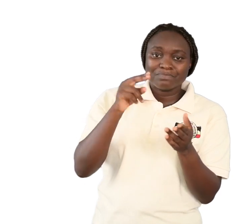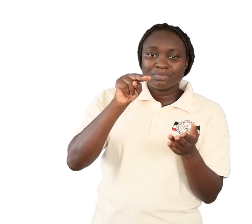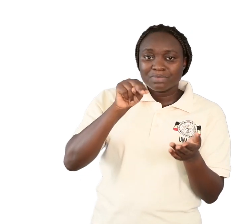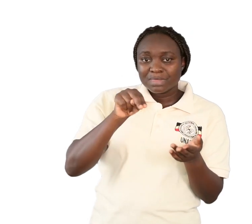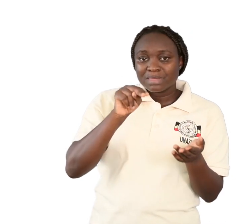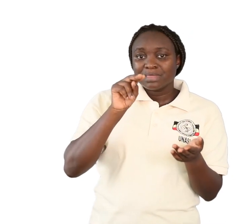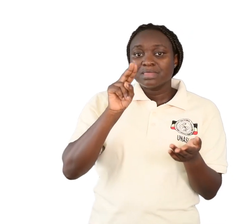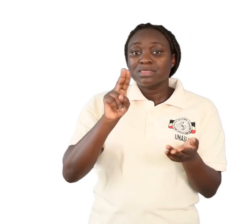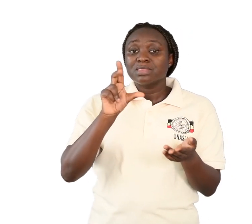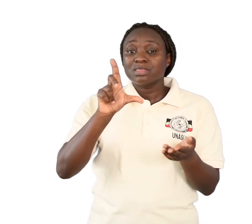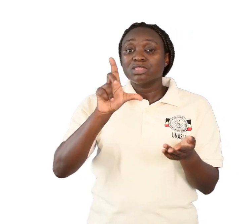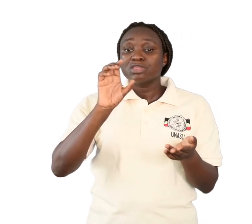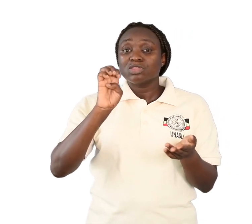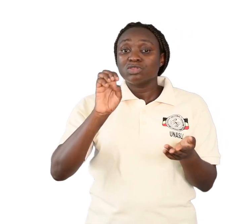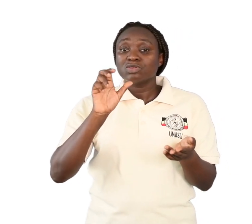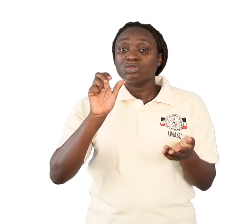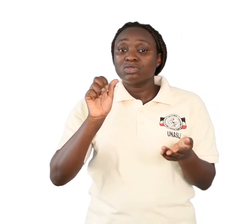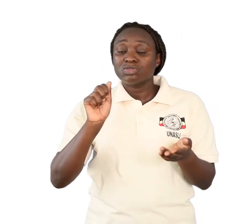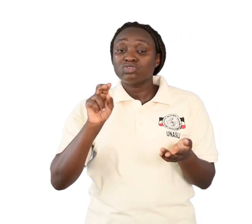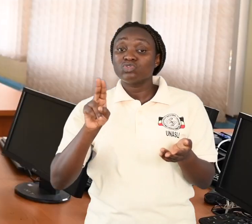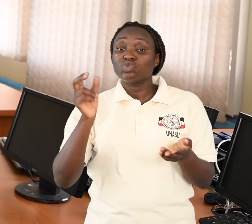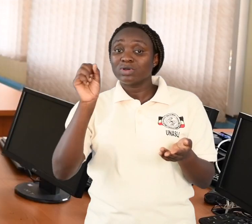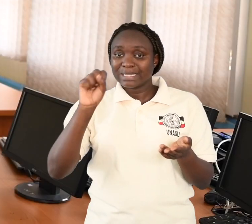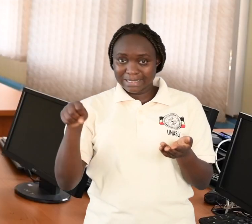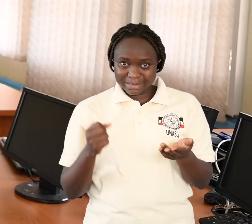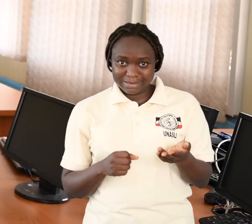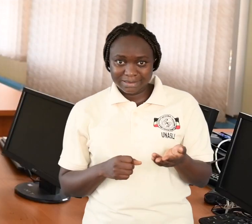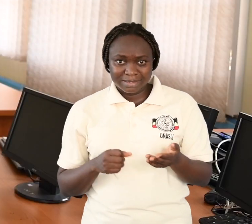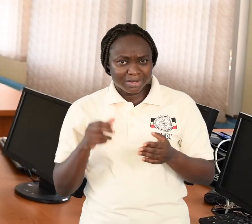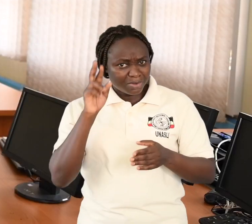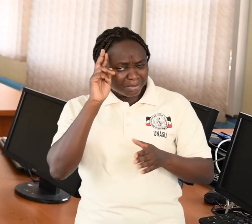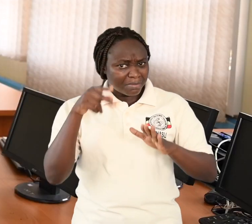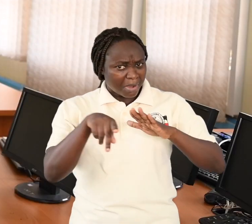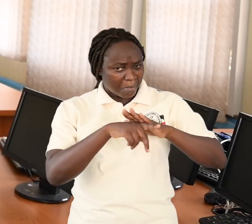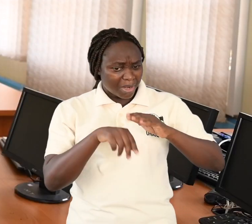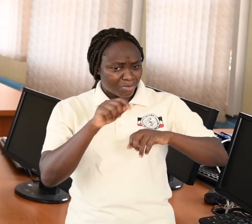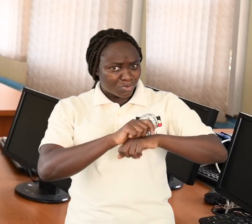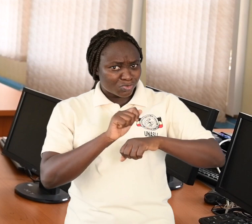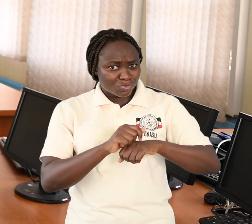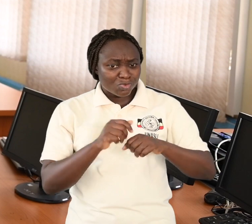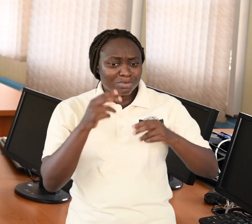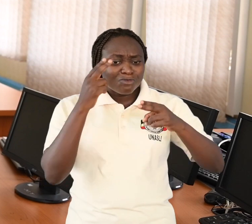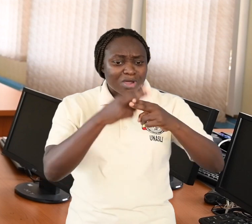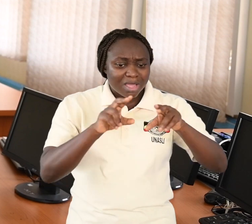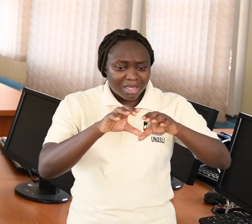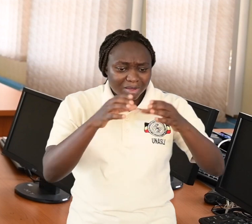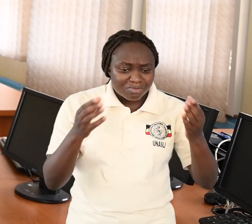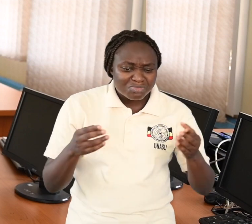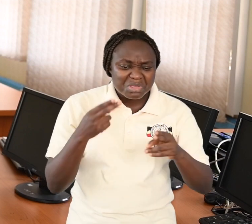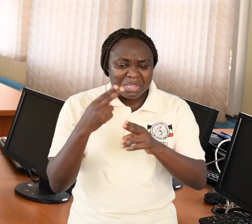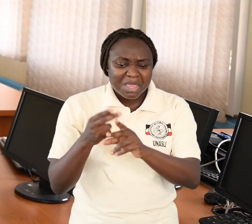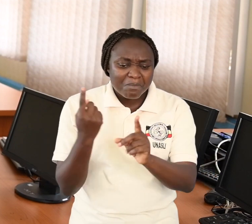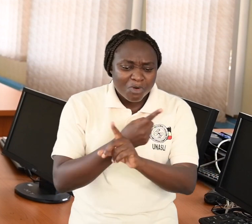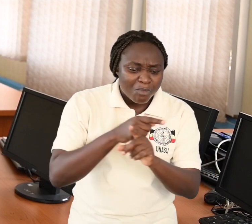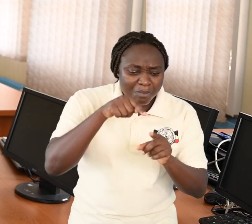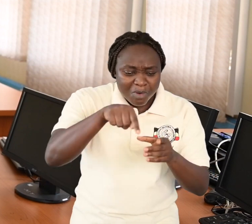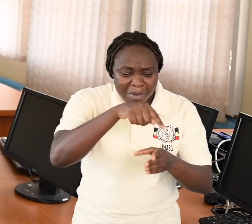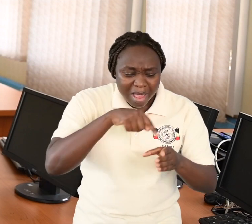In primary school, you learned about the parts of an egg, and they had different names.